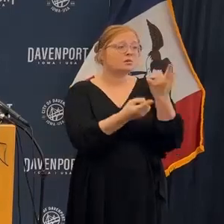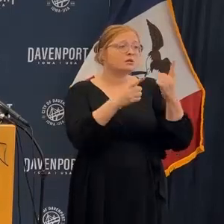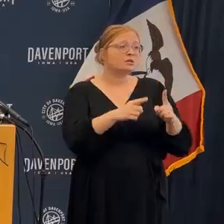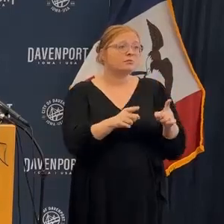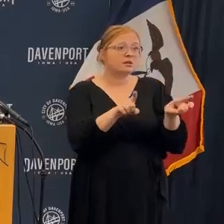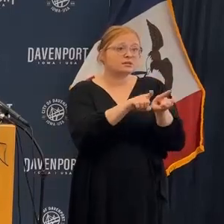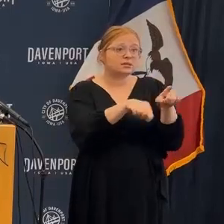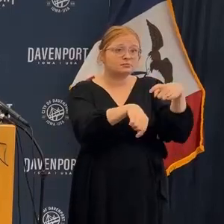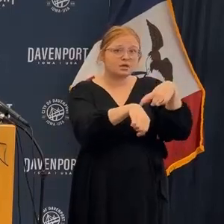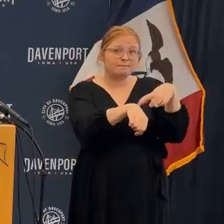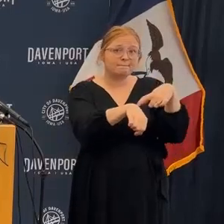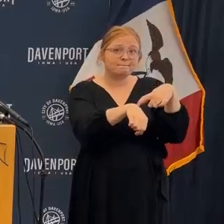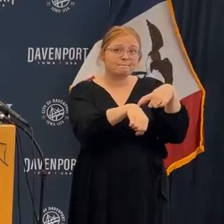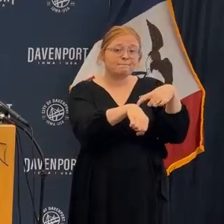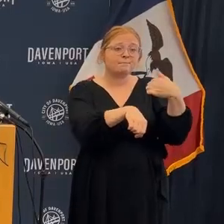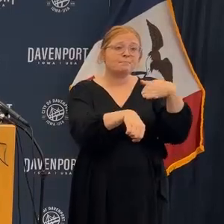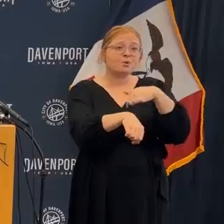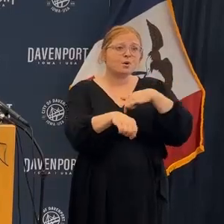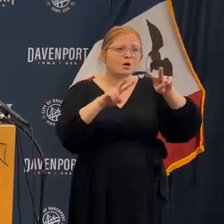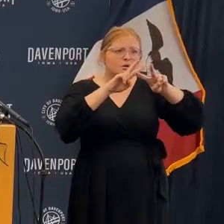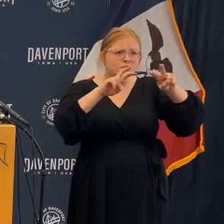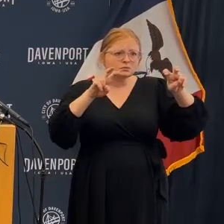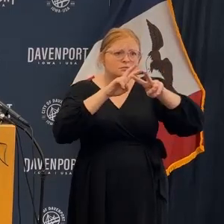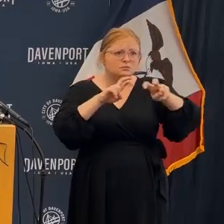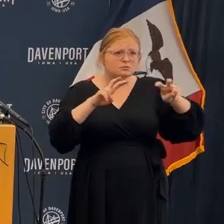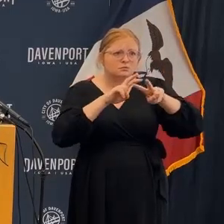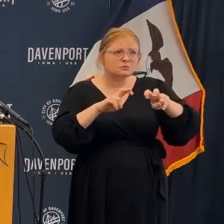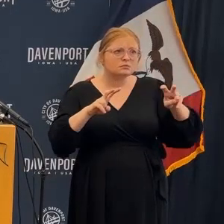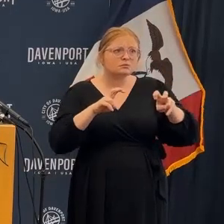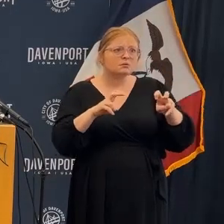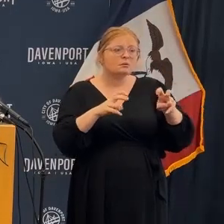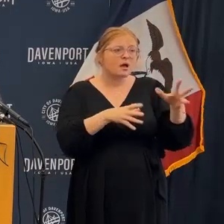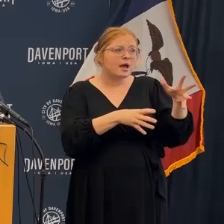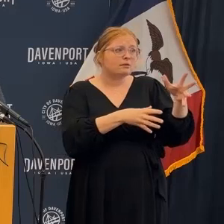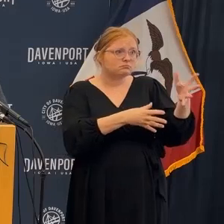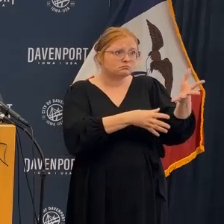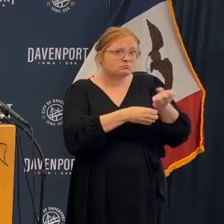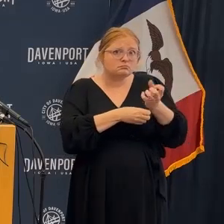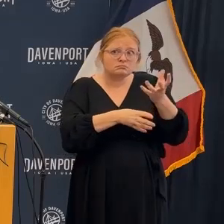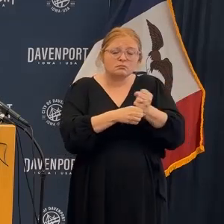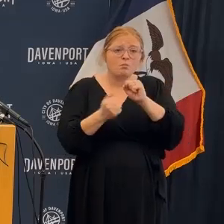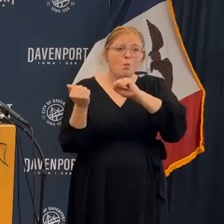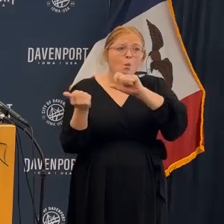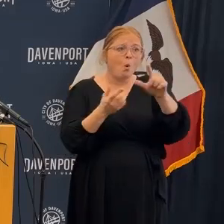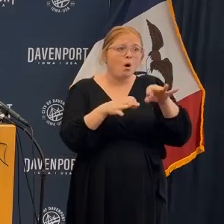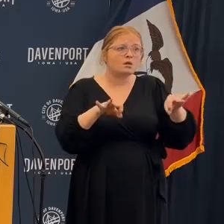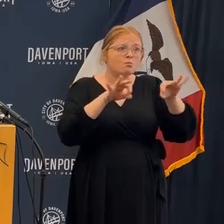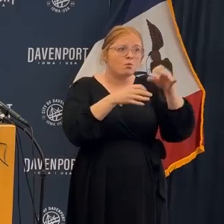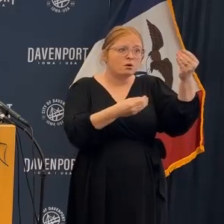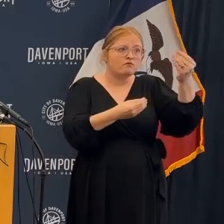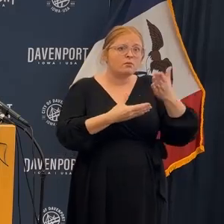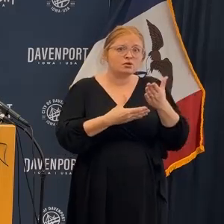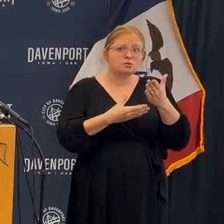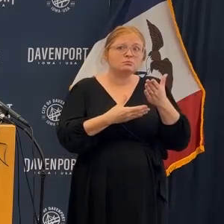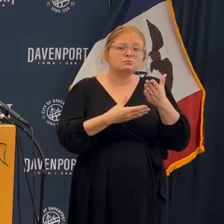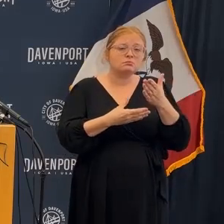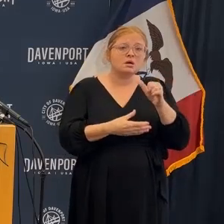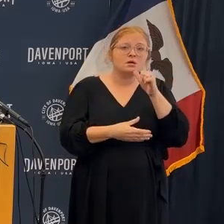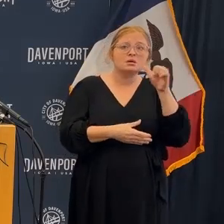evaluating and getting real-time information. I want to first acknowledge also yesterday evening